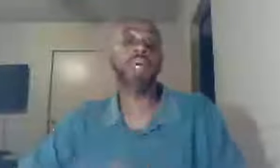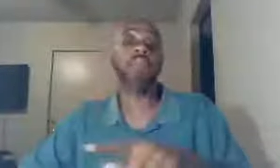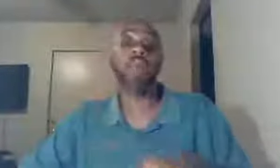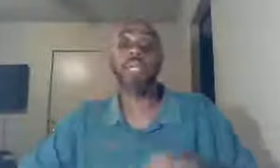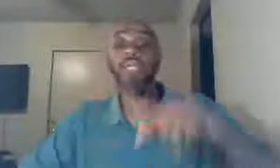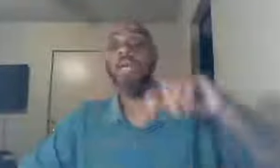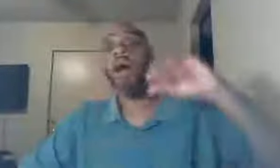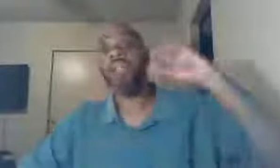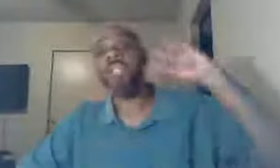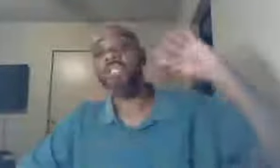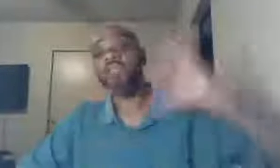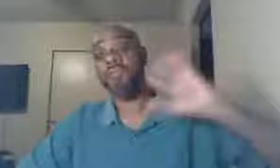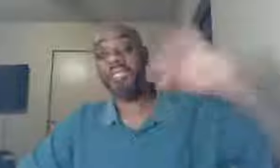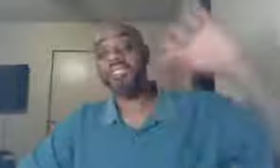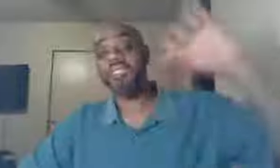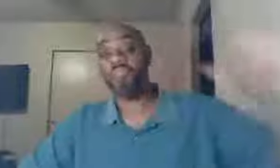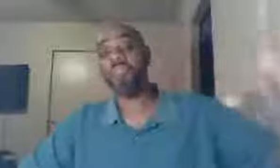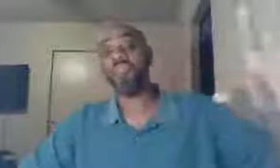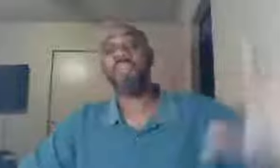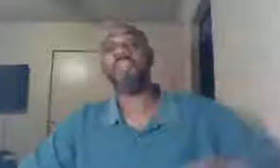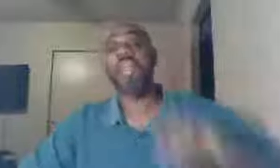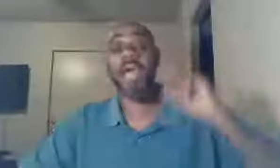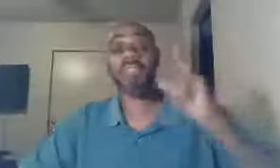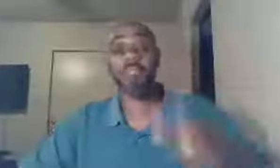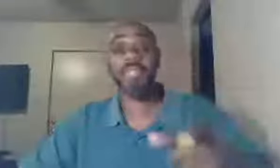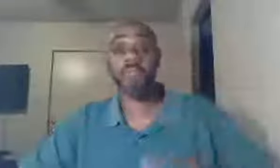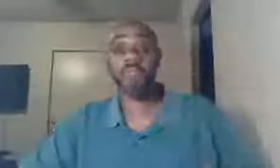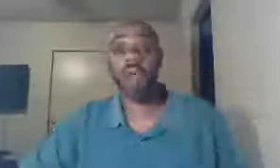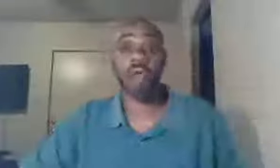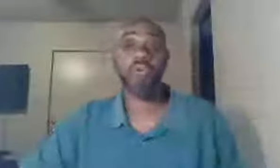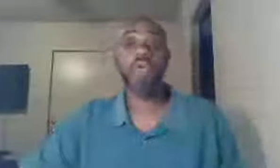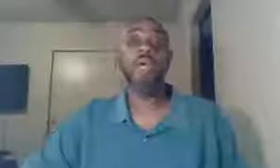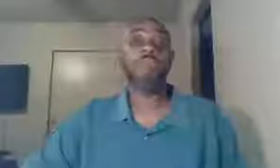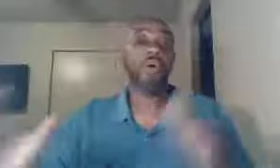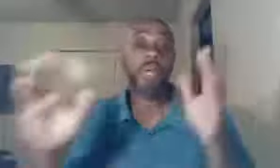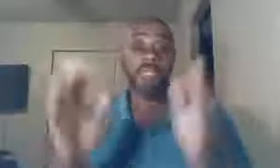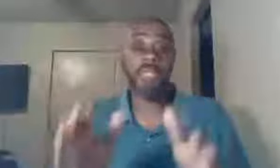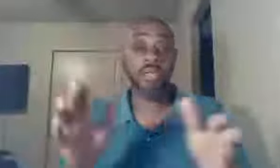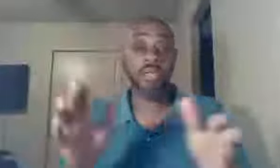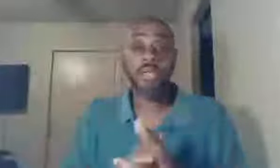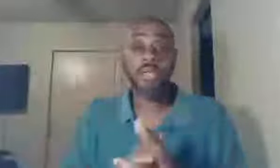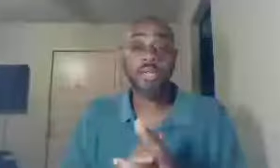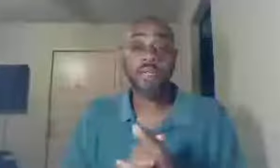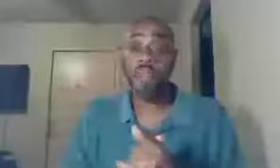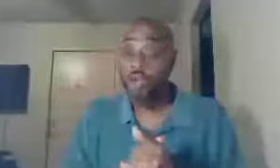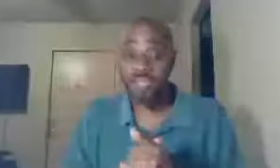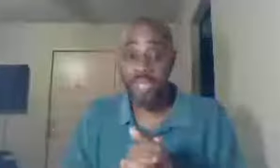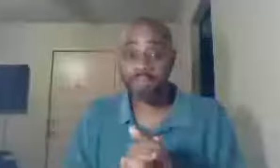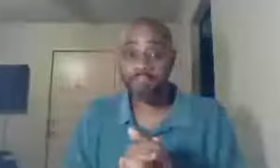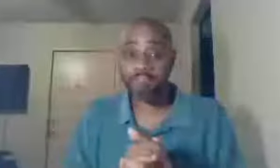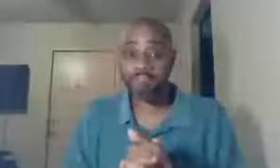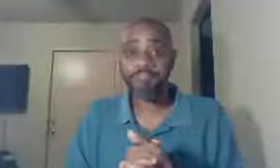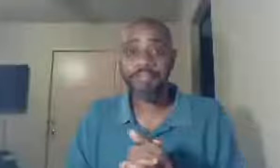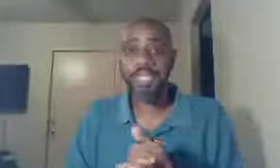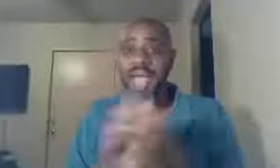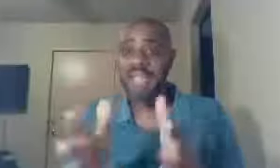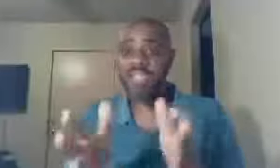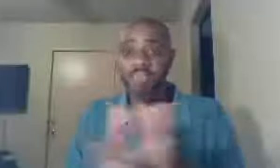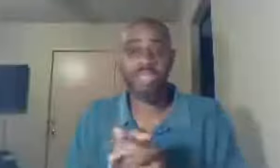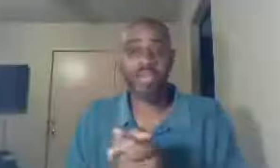uploading, our teaching from the essentials of faith class, sometime tomorrow, so until Thursday, 9 Central Standard